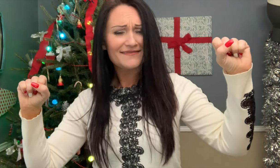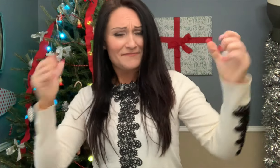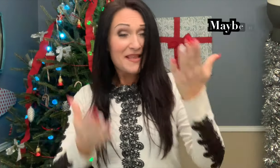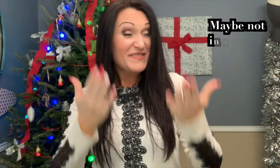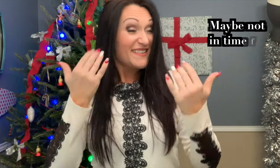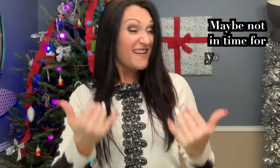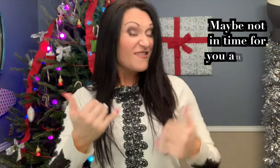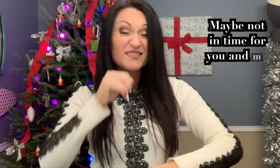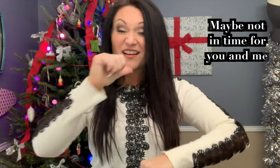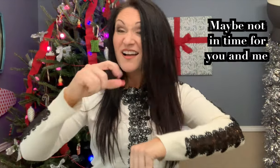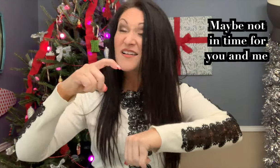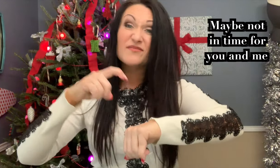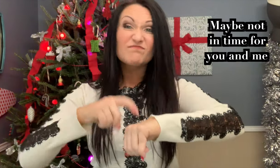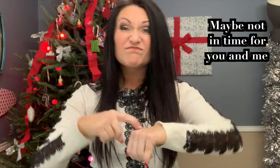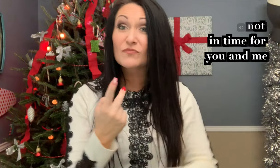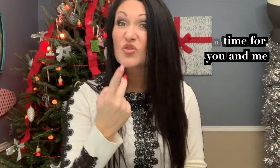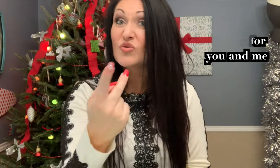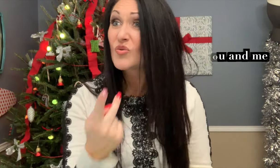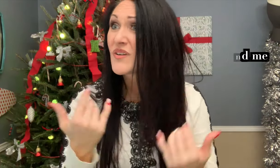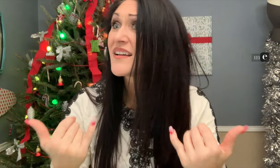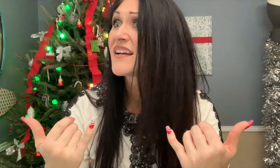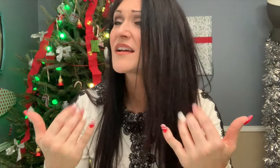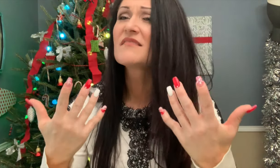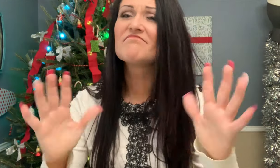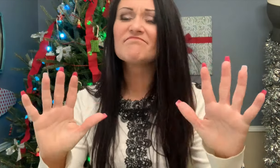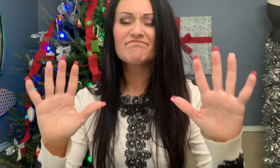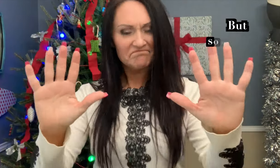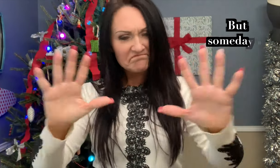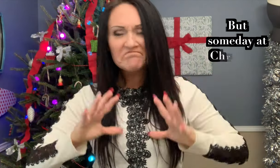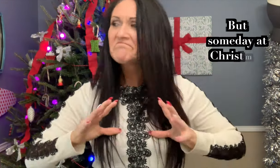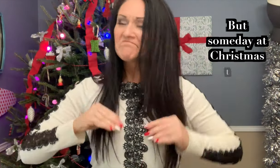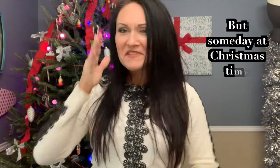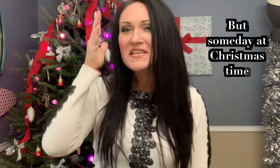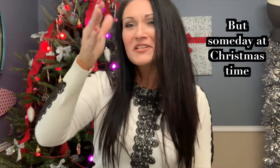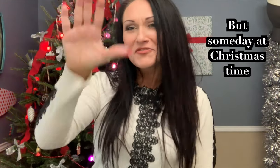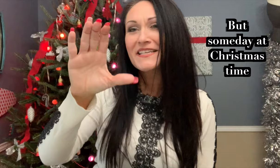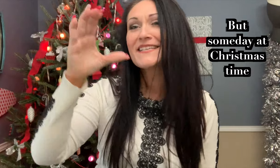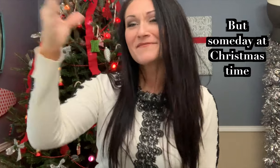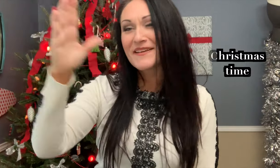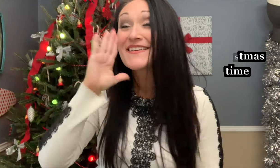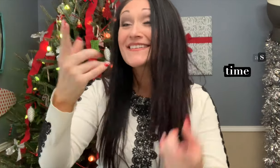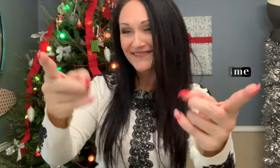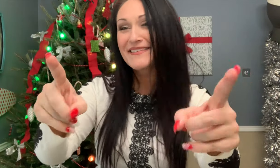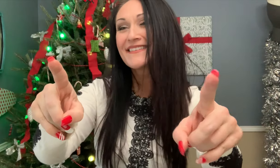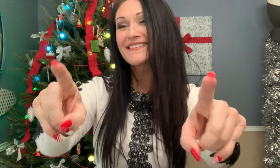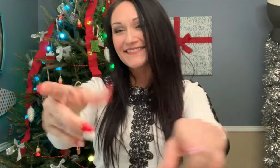Maybe not time for you and me. But someday at Christmastime.